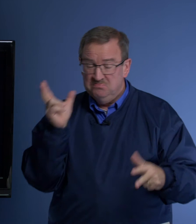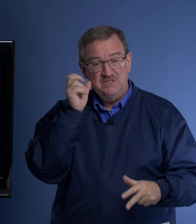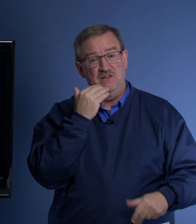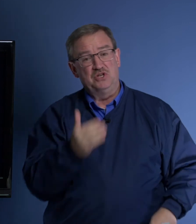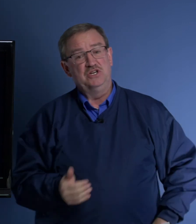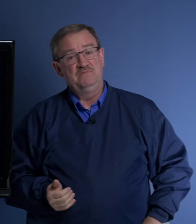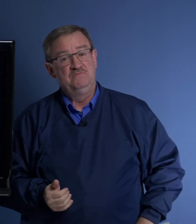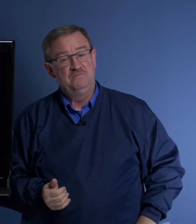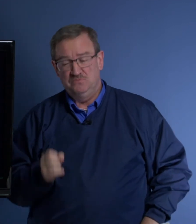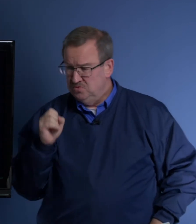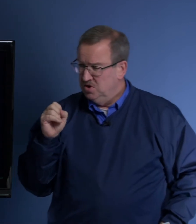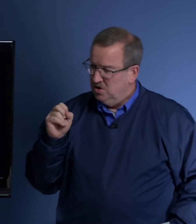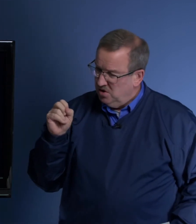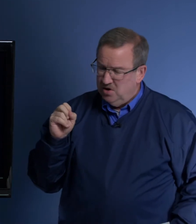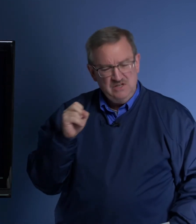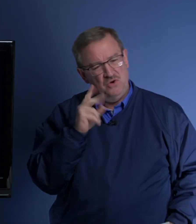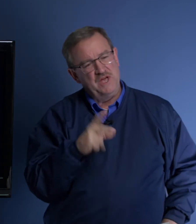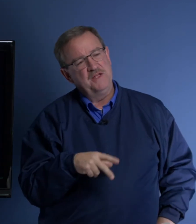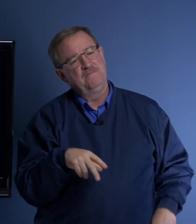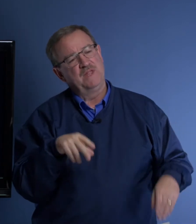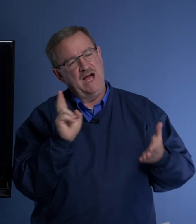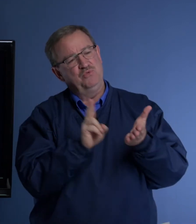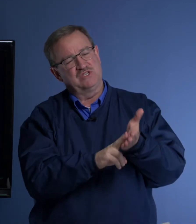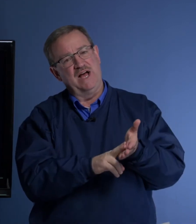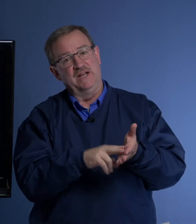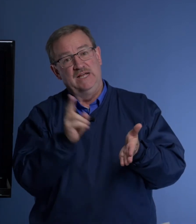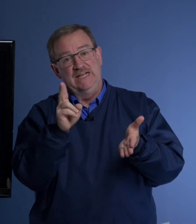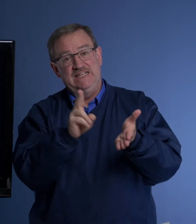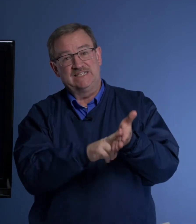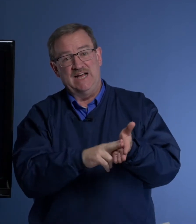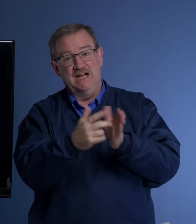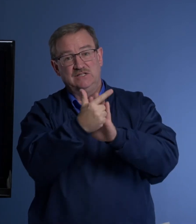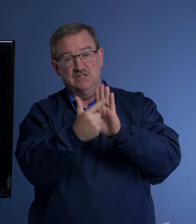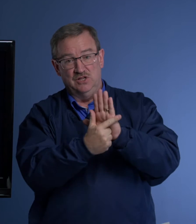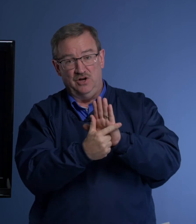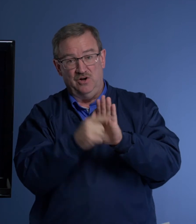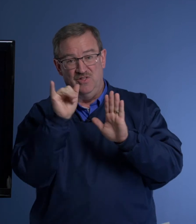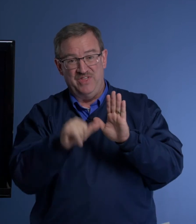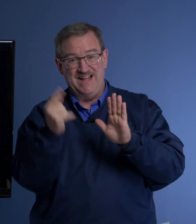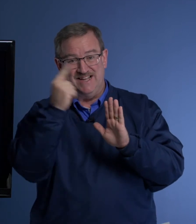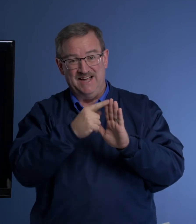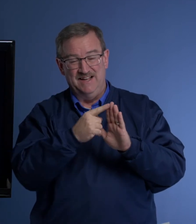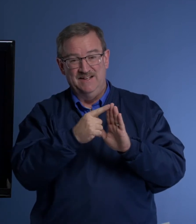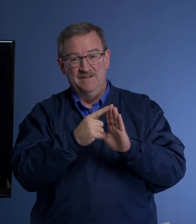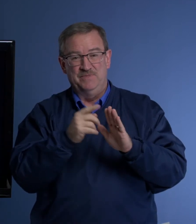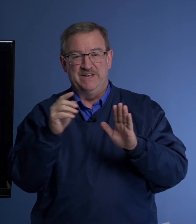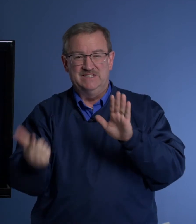Sounded good. OK, I will sign. He signs the law that day that it is